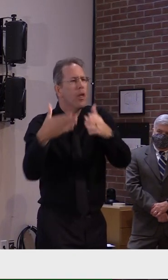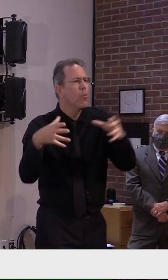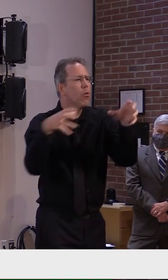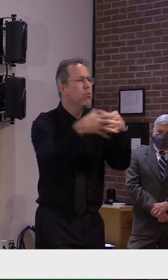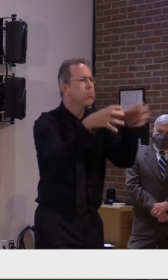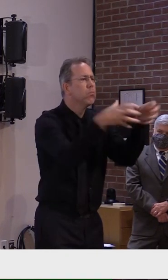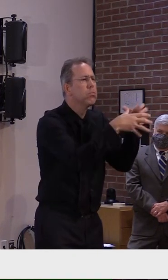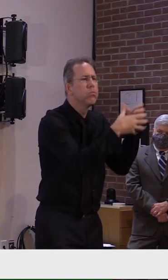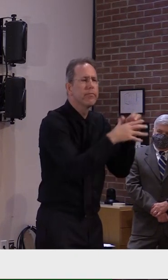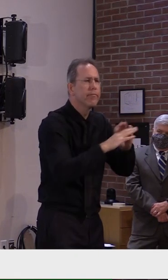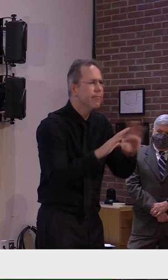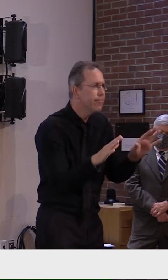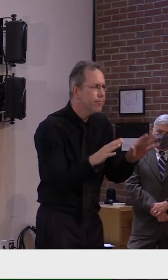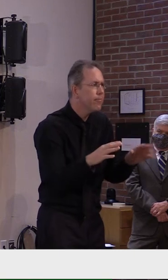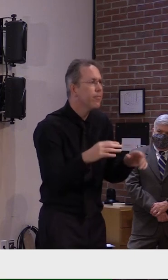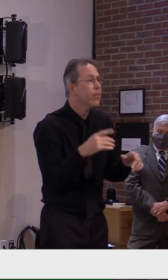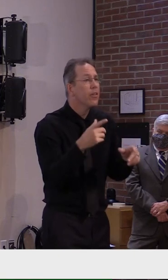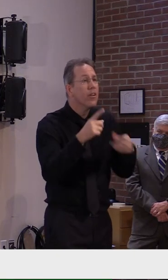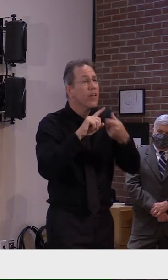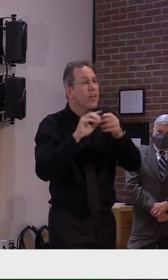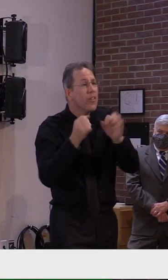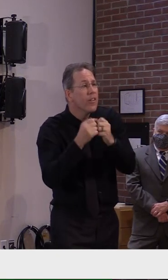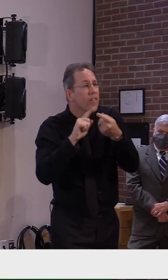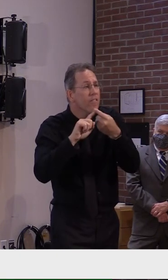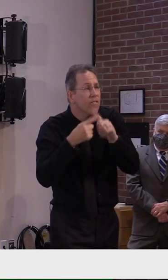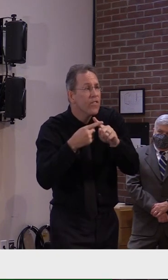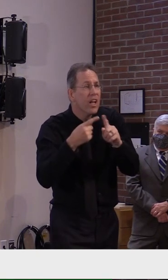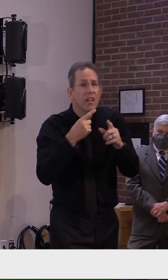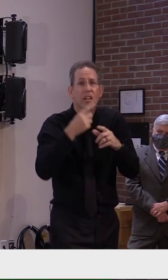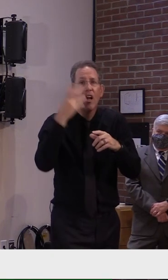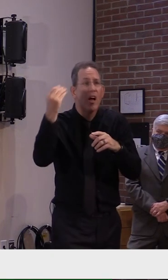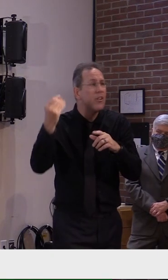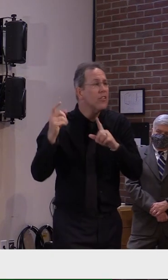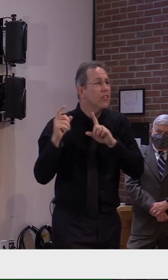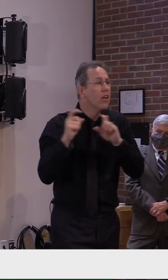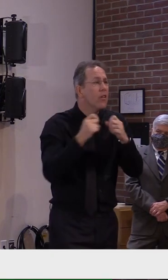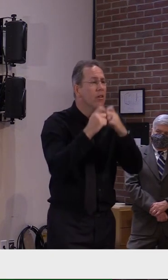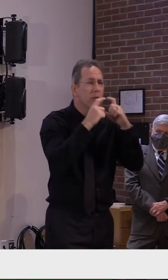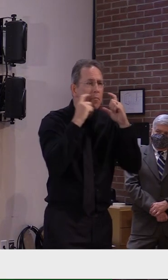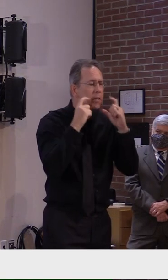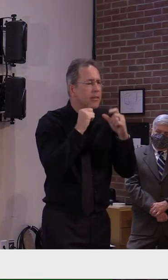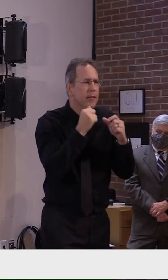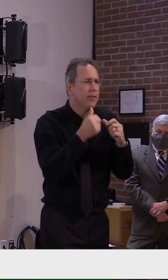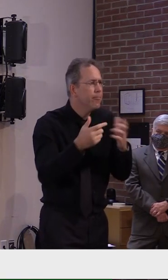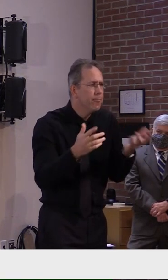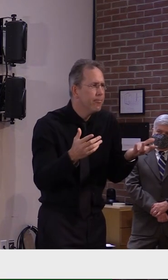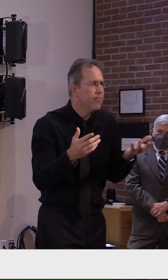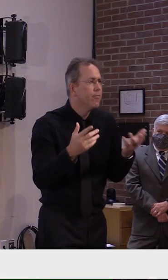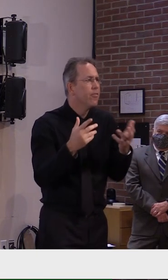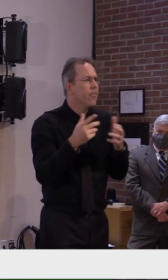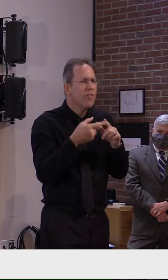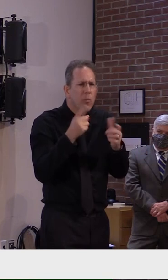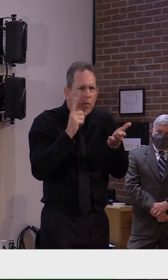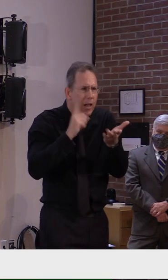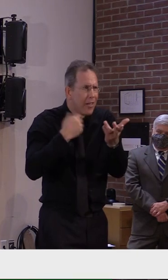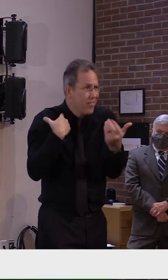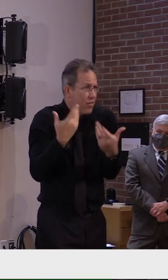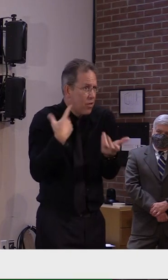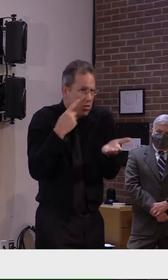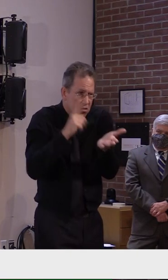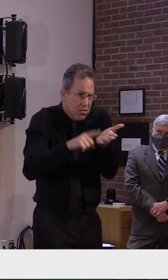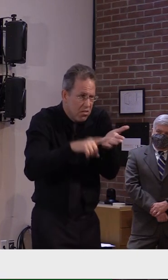And, uh, and we're seeing more spread. We've seen the evidence of that with our contact tracers. So I think